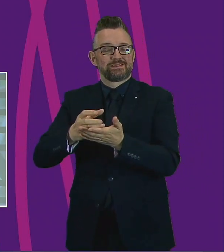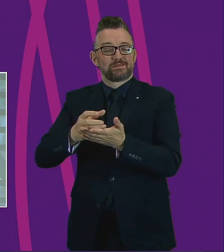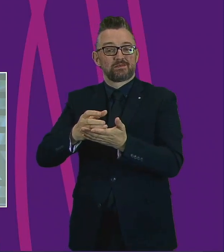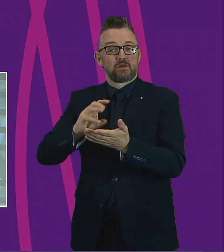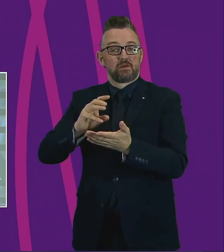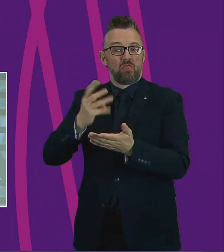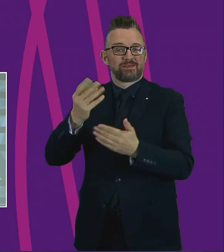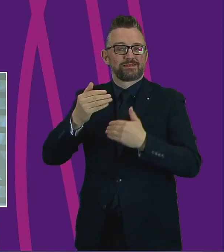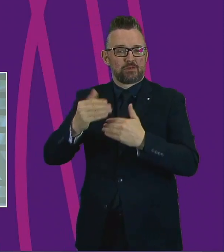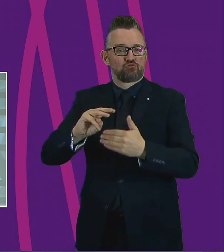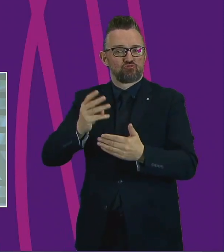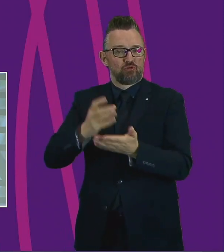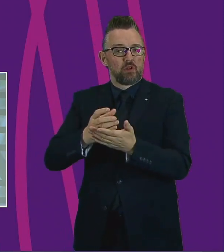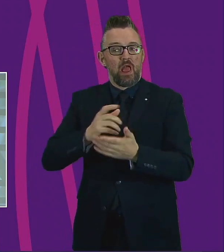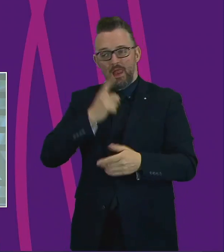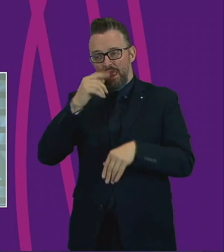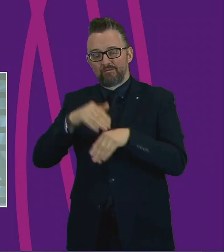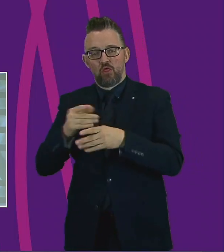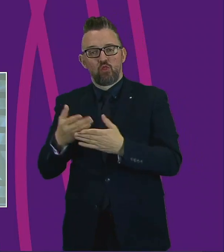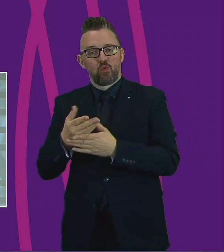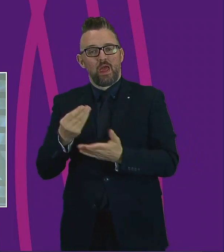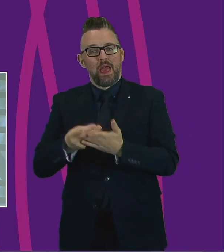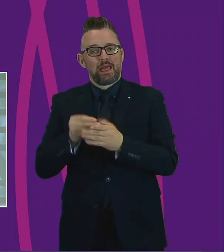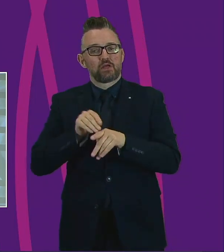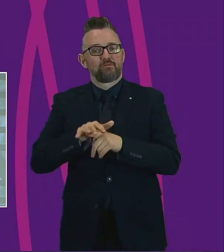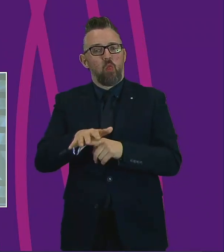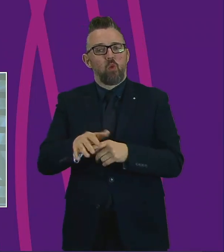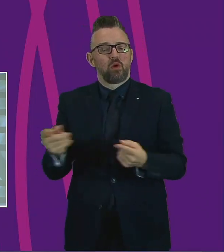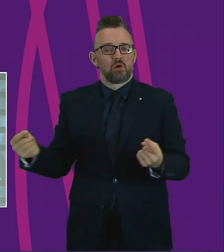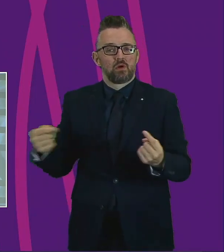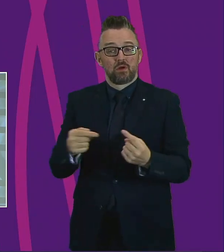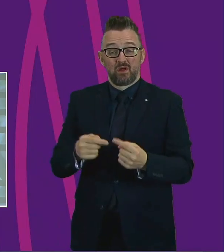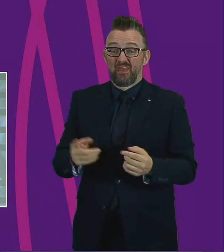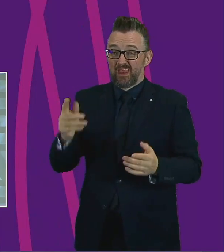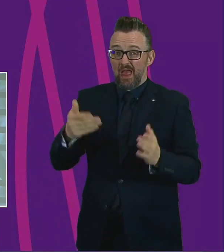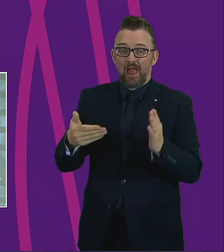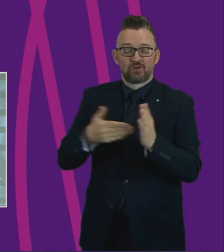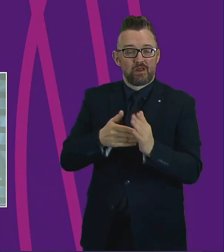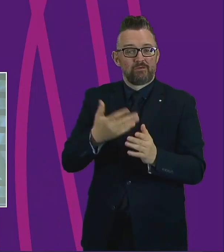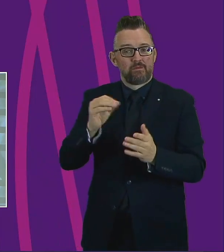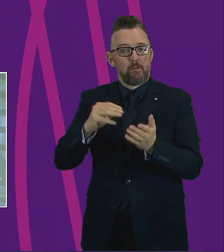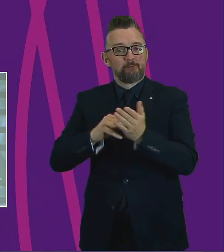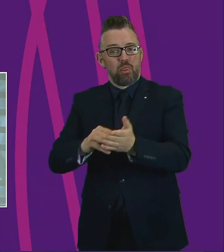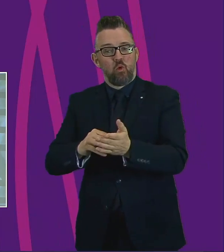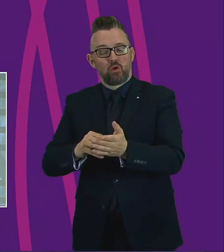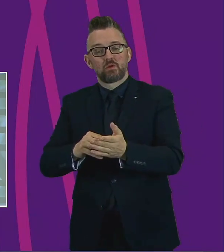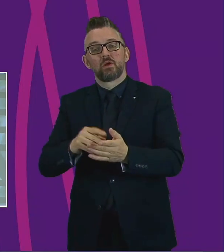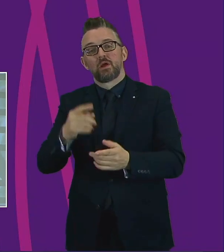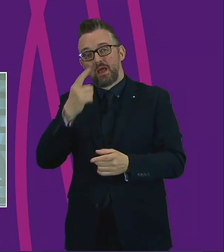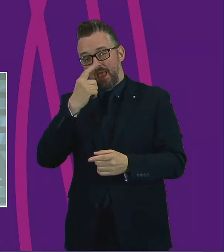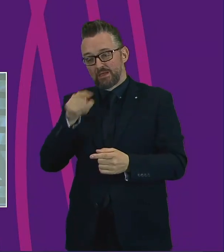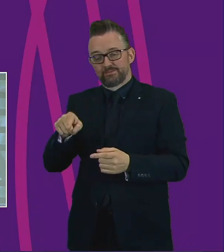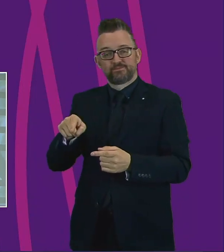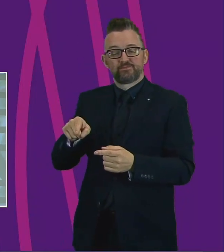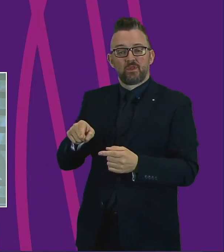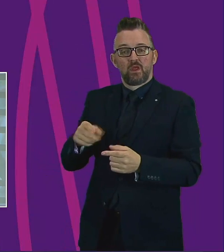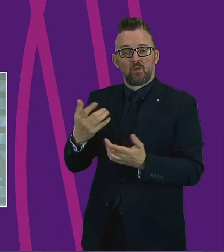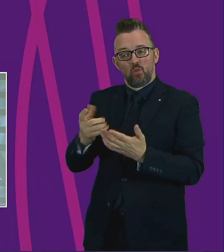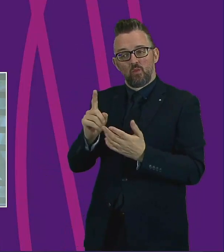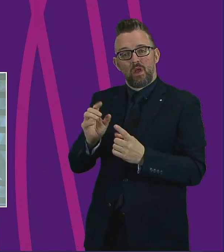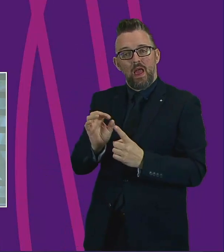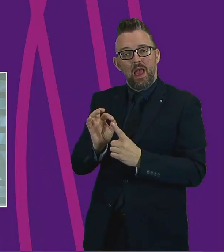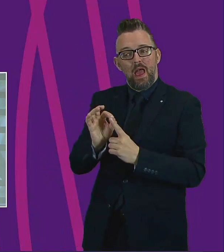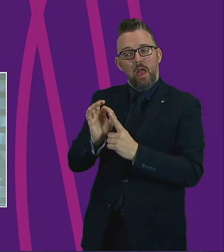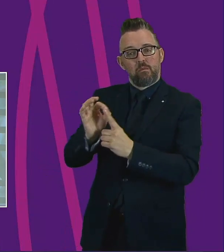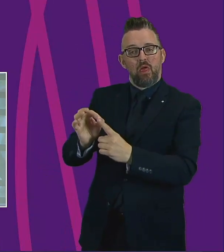by cash flow. And we've also seen a sum of £50 million to go to meet an anticipated increase in applications, both